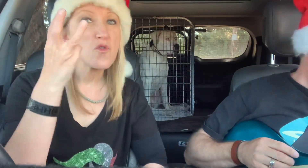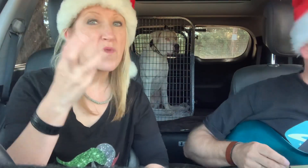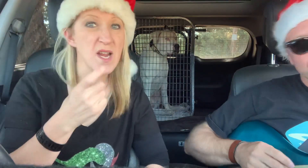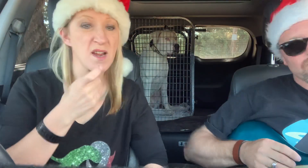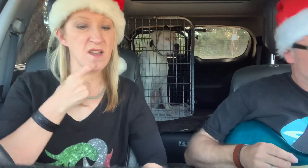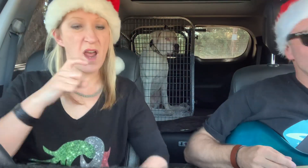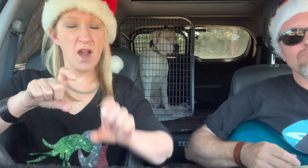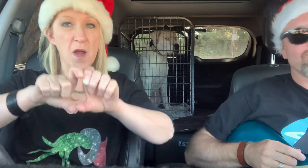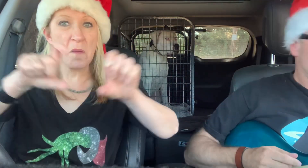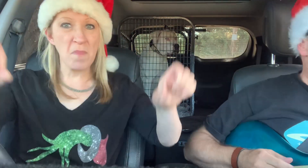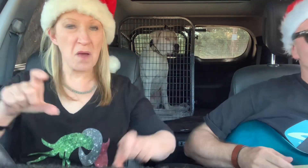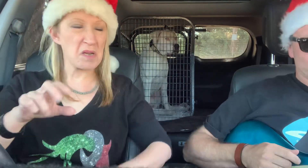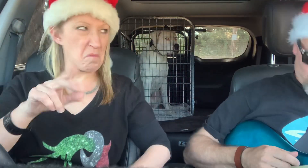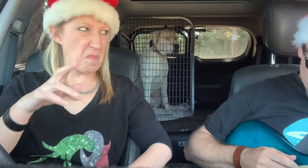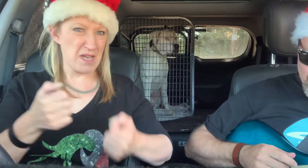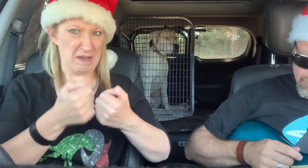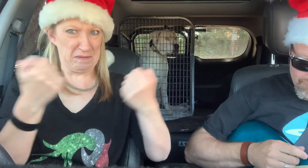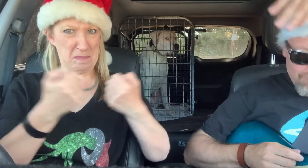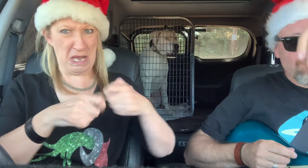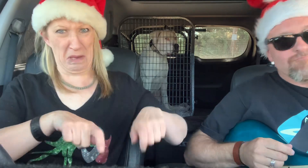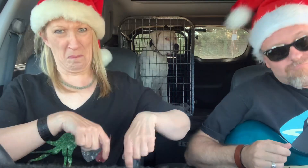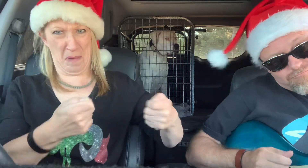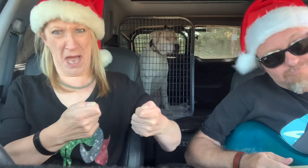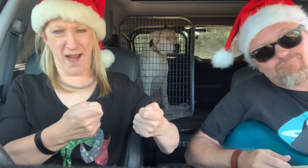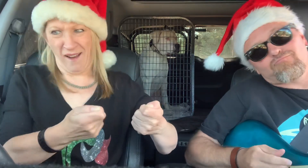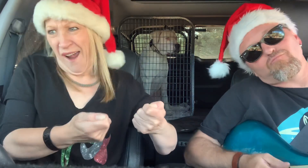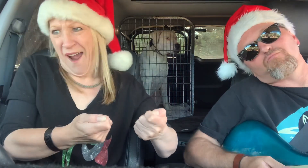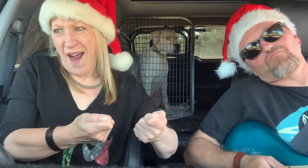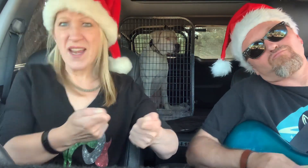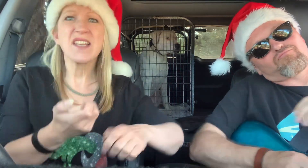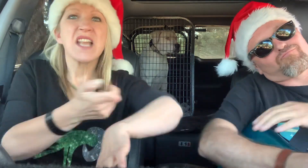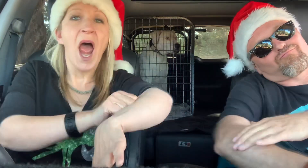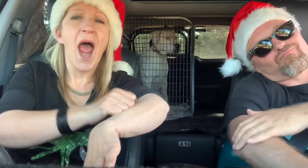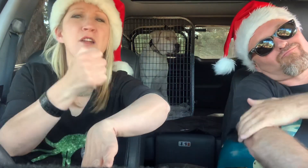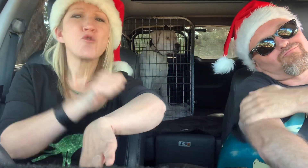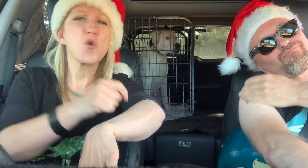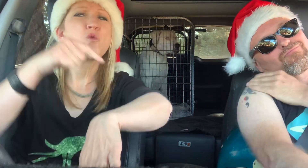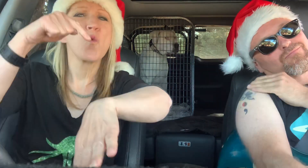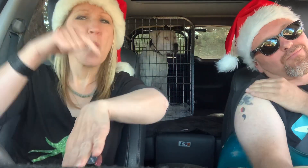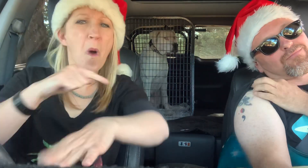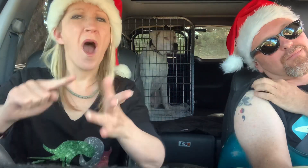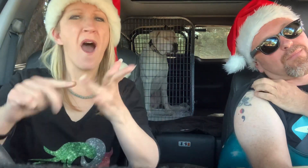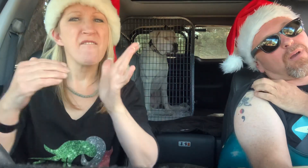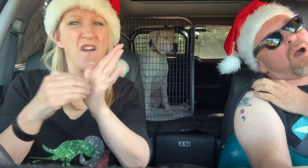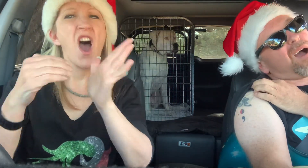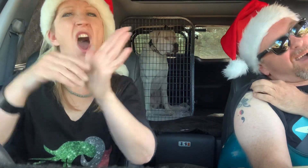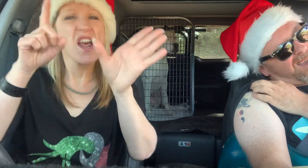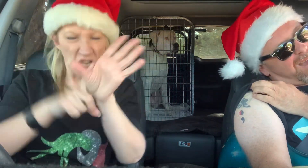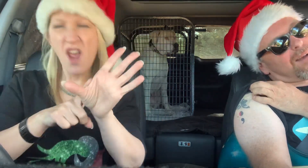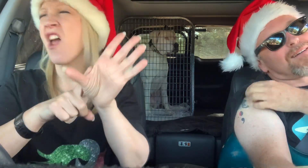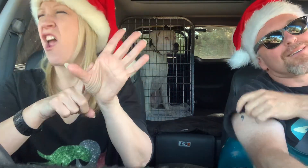three-footed bells, two pairs of Spanish pants and a tattoo of a party